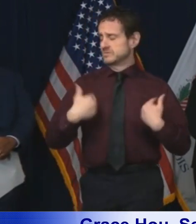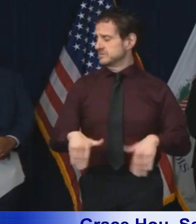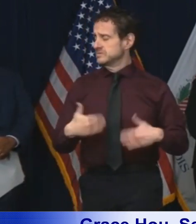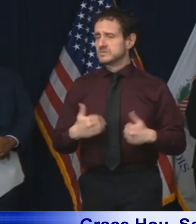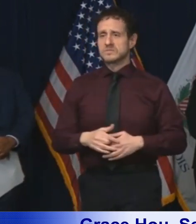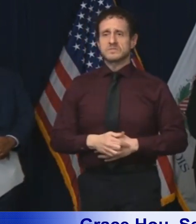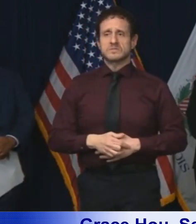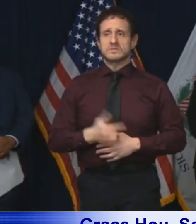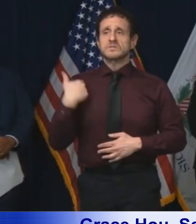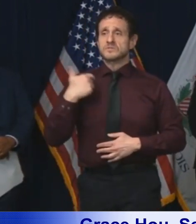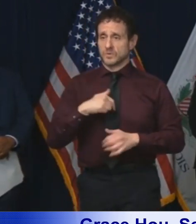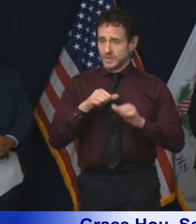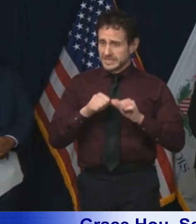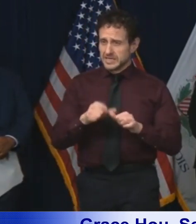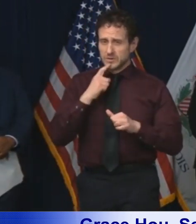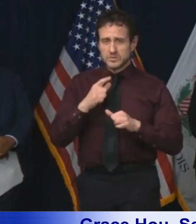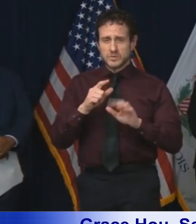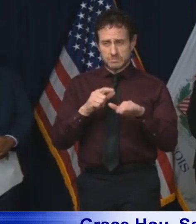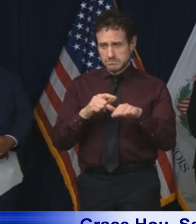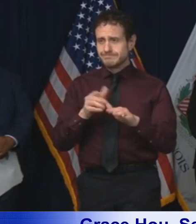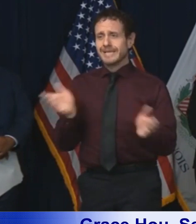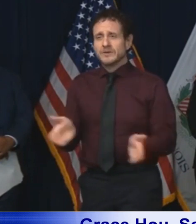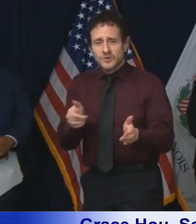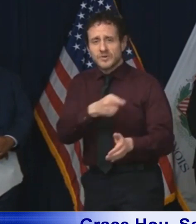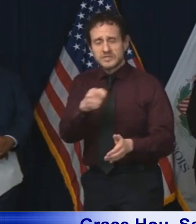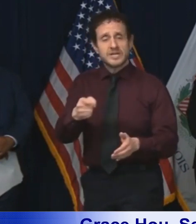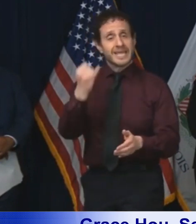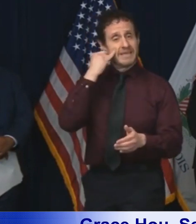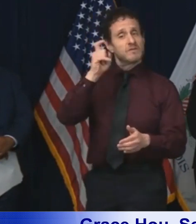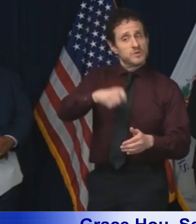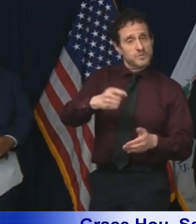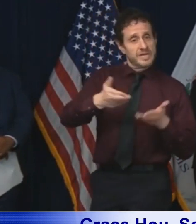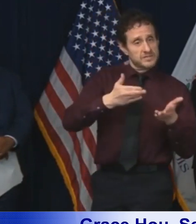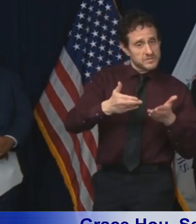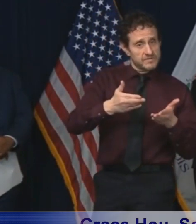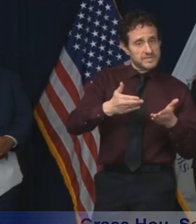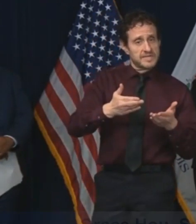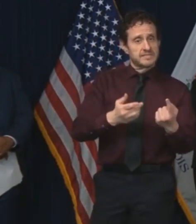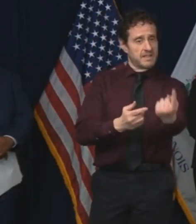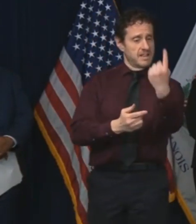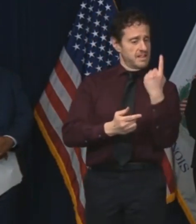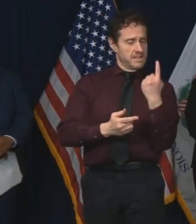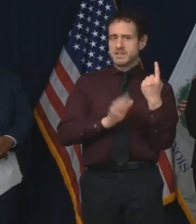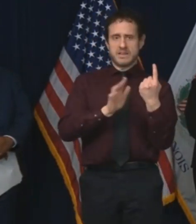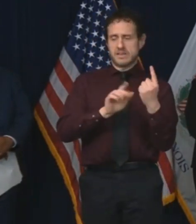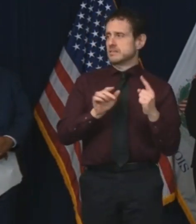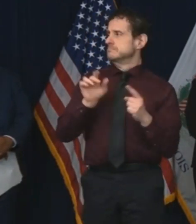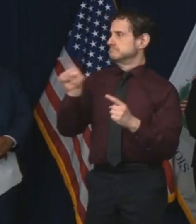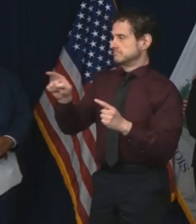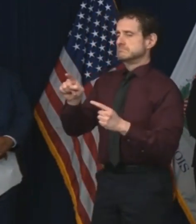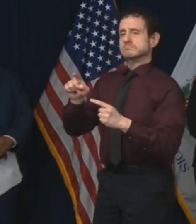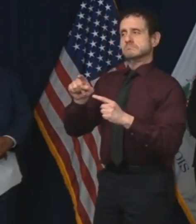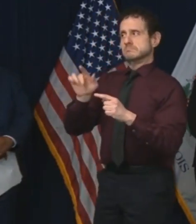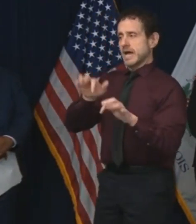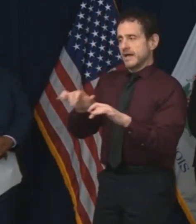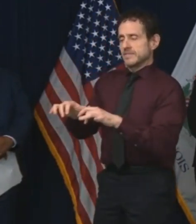and so we continue to urge you to apply for these important services online, www